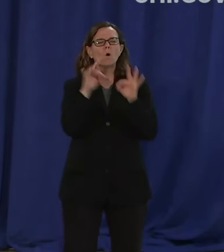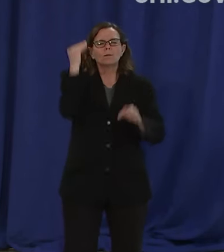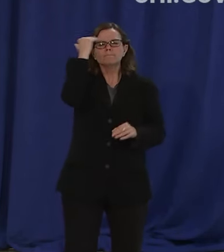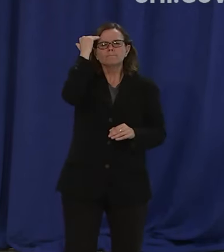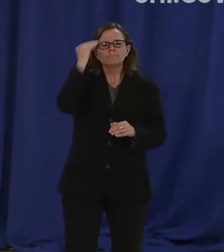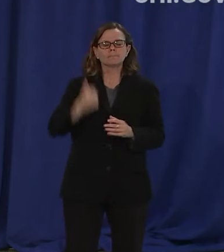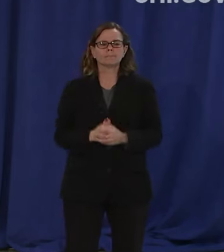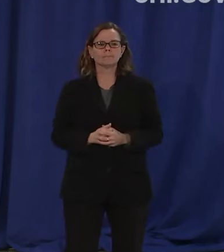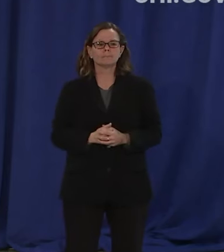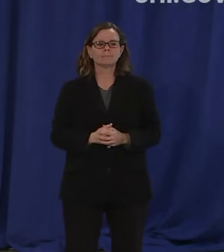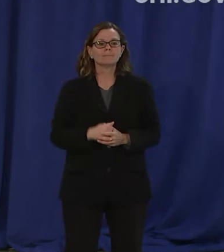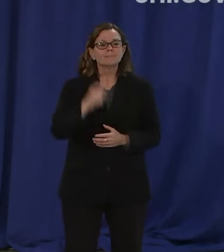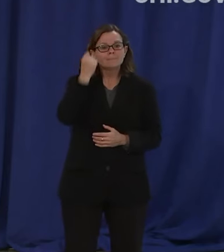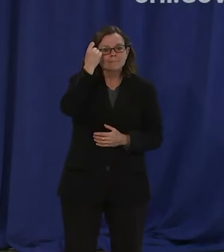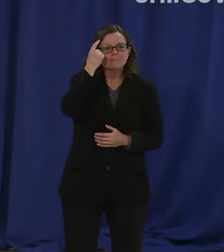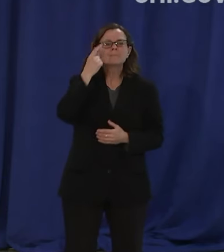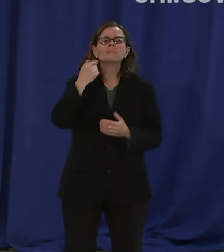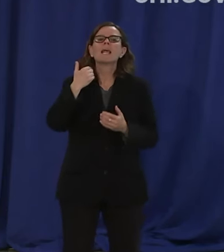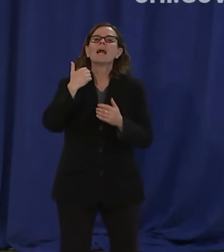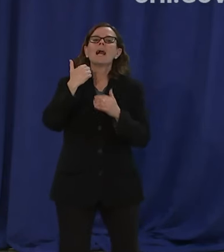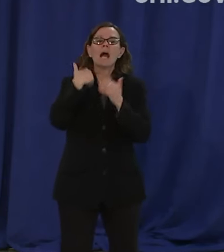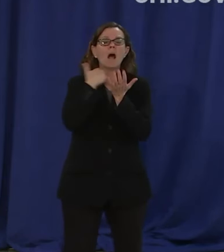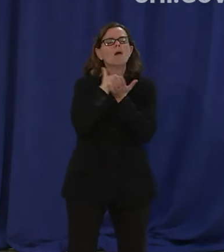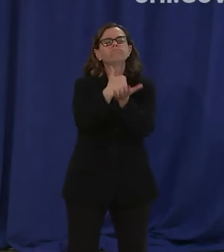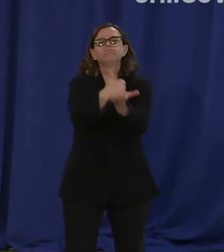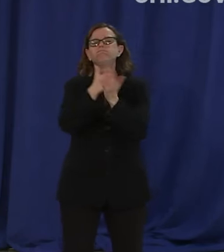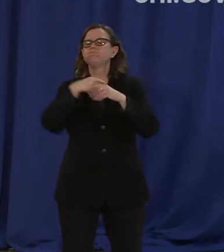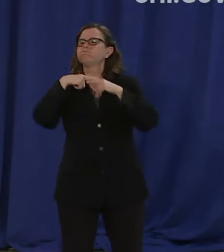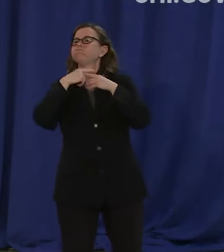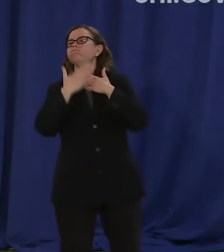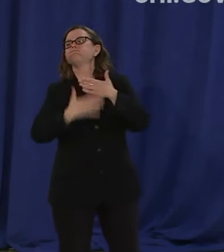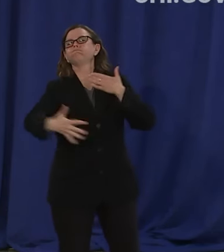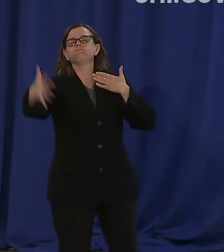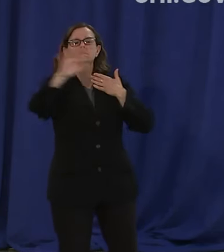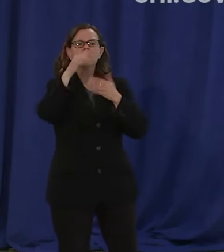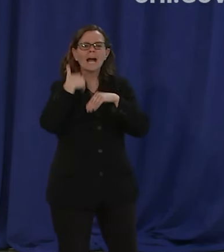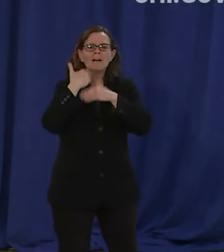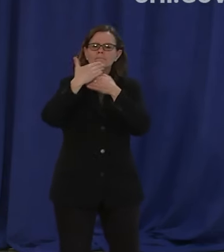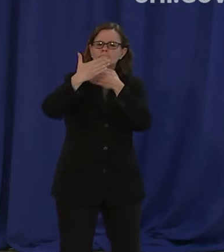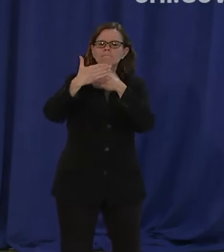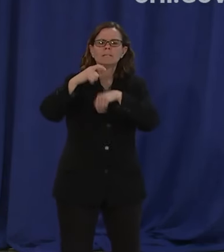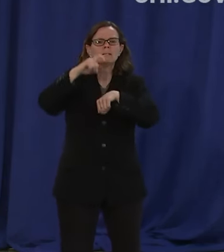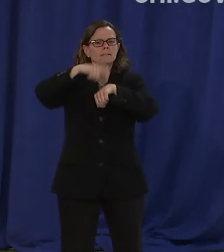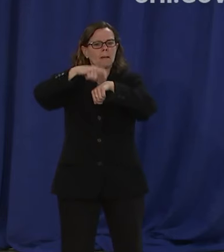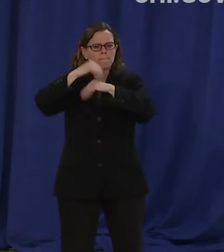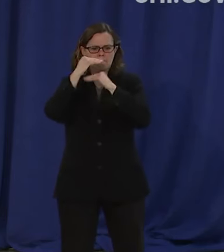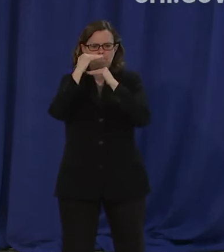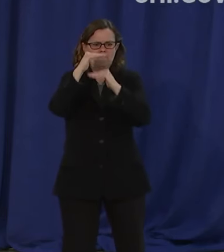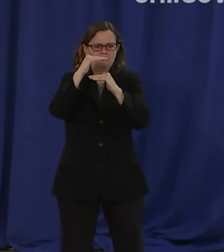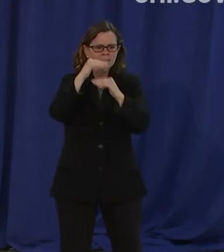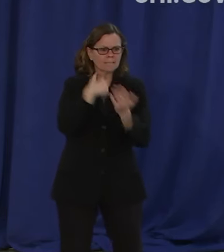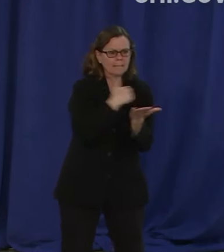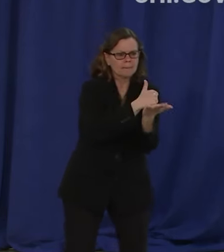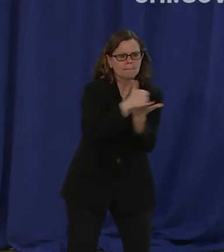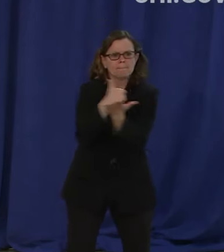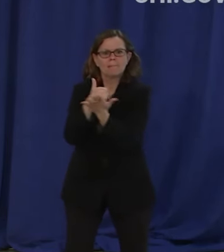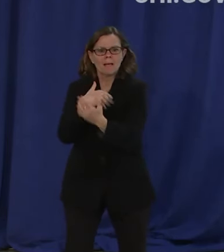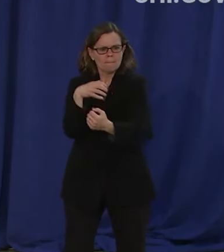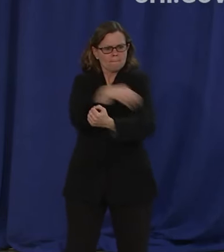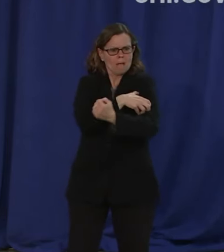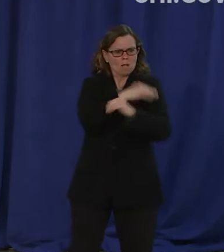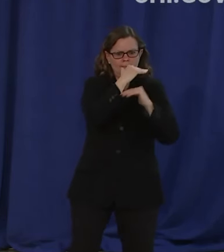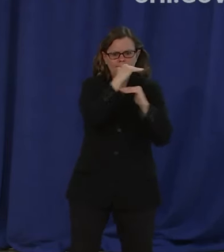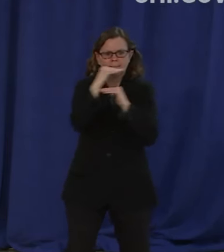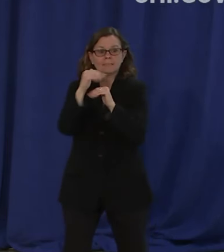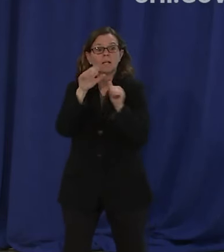amount of time. The powers are not absolute and the ordinance will sunset in June if